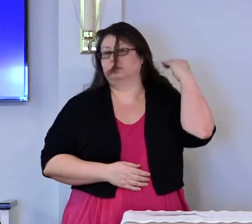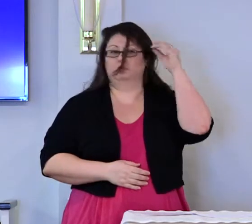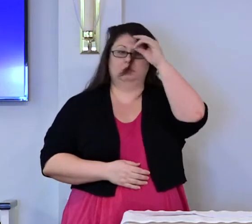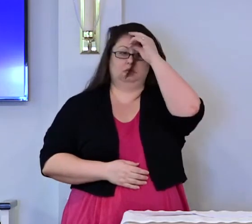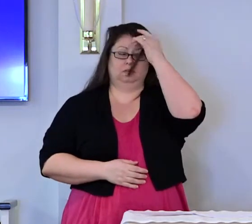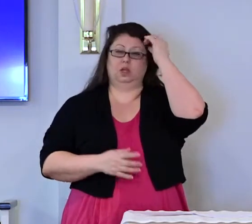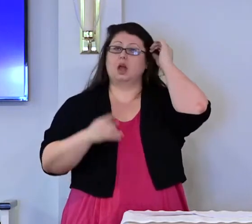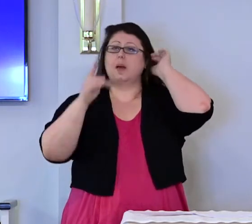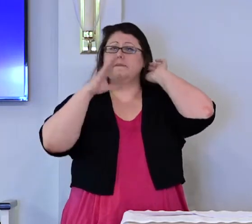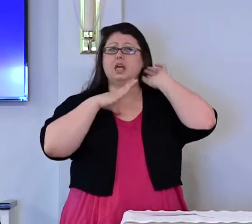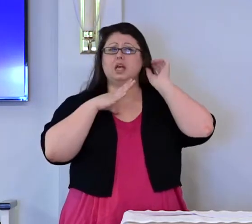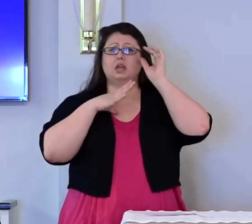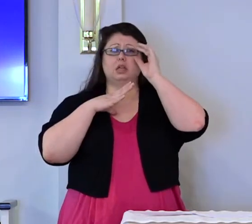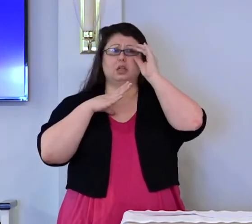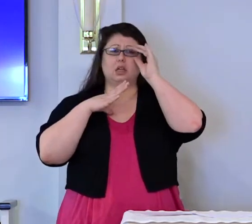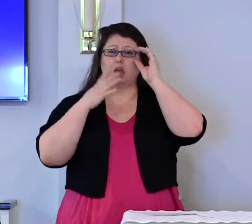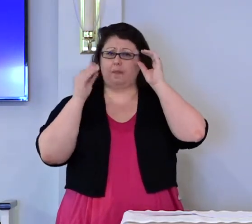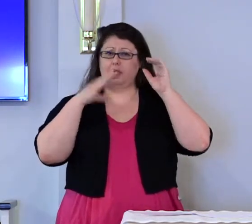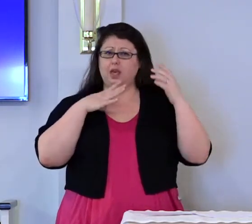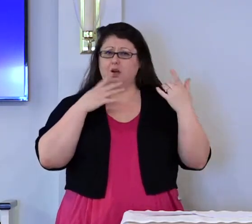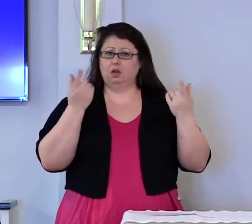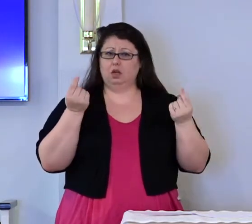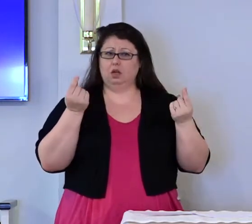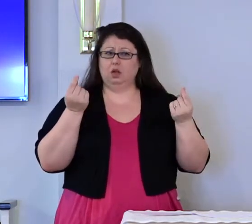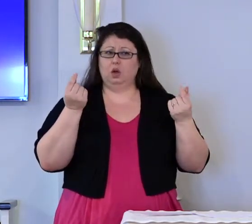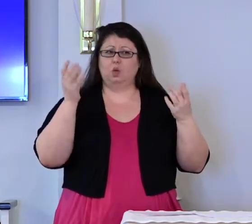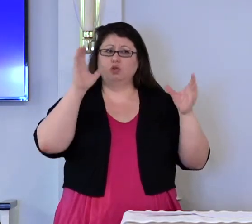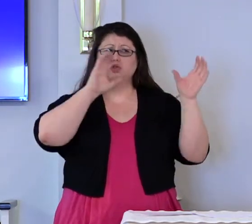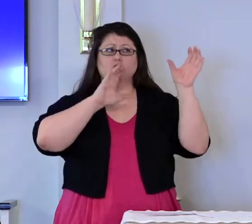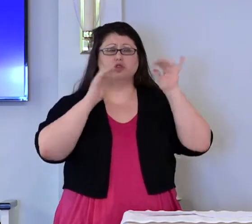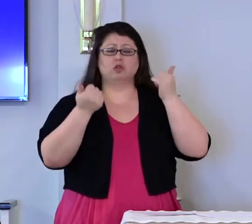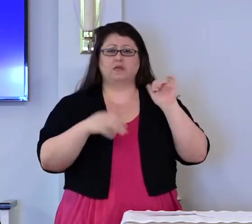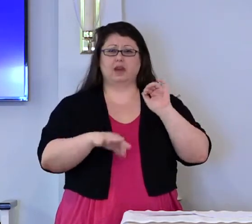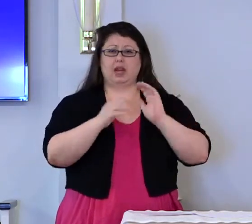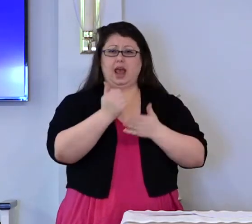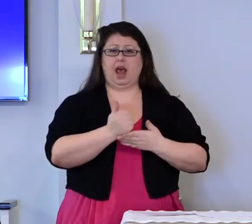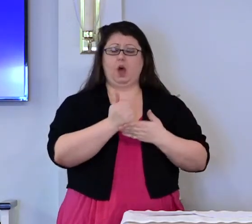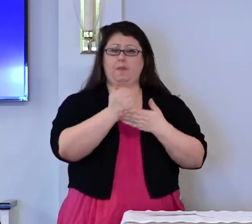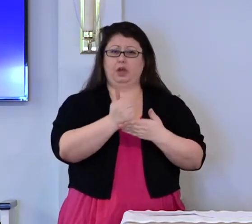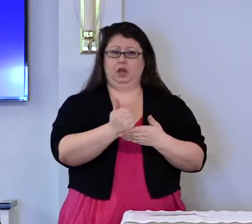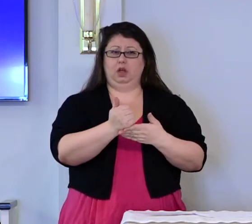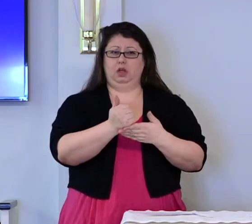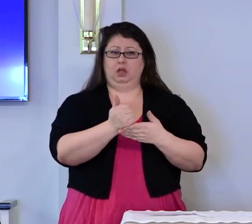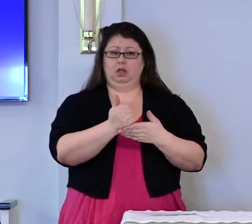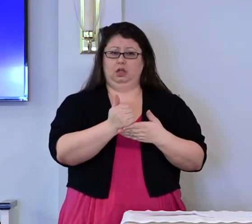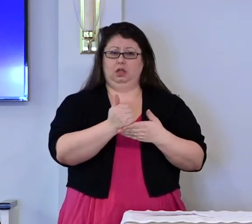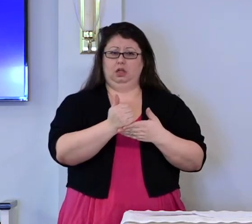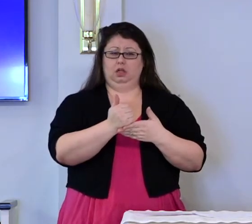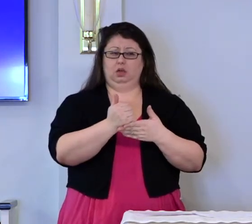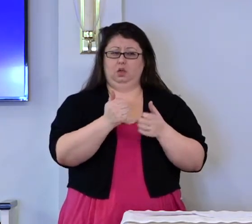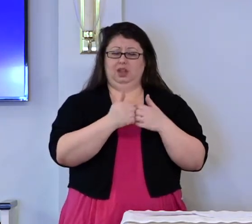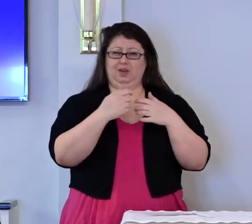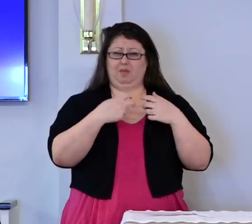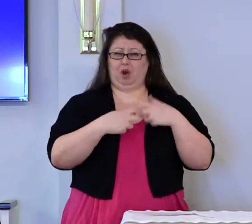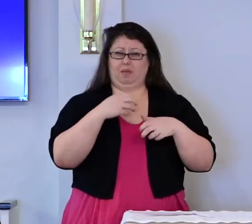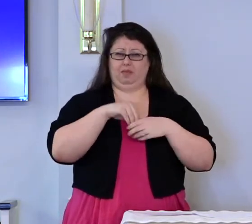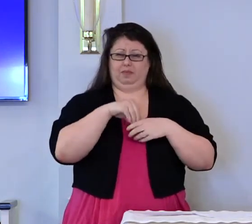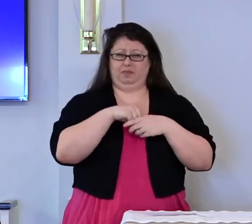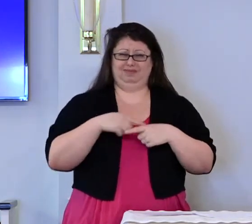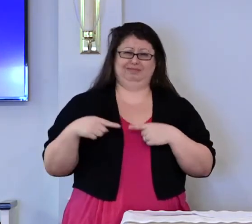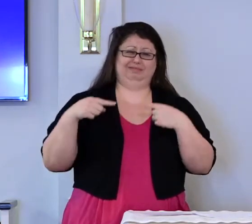A man was looking for help with a problem that he was wrestling with.